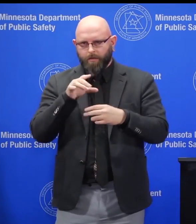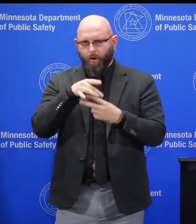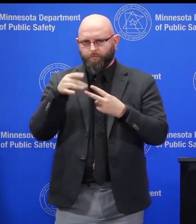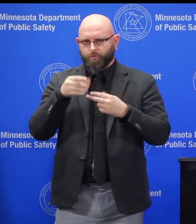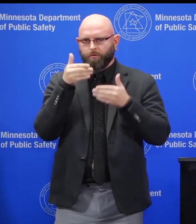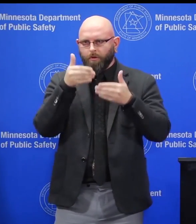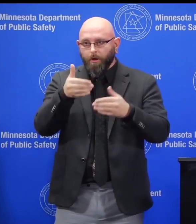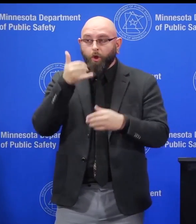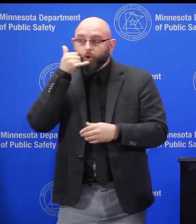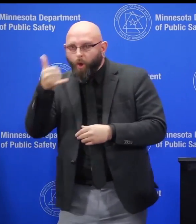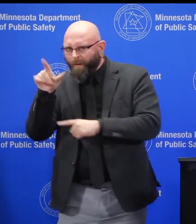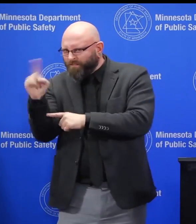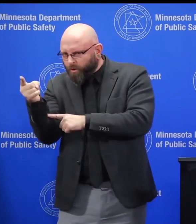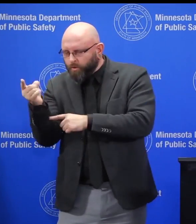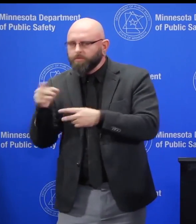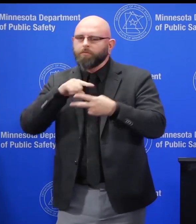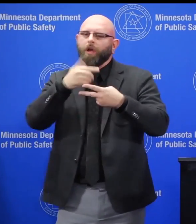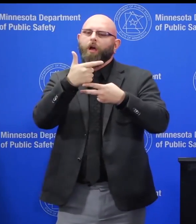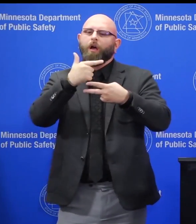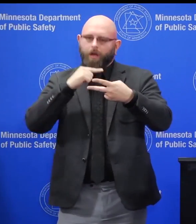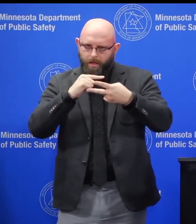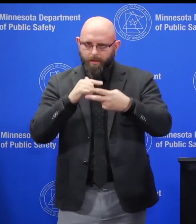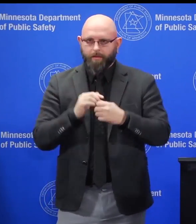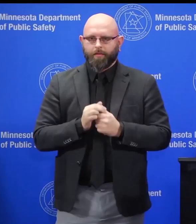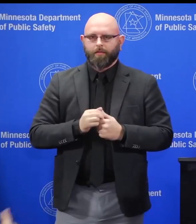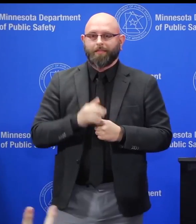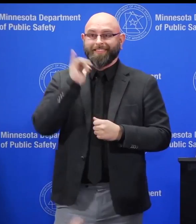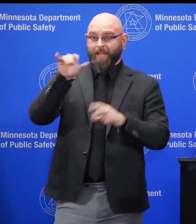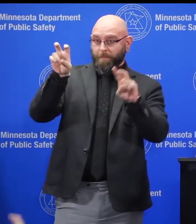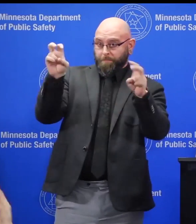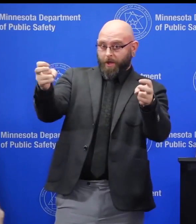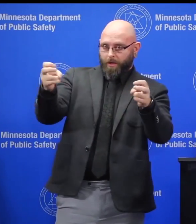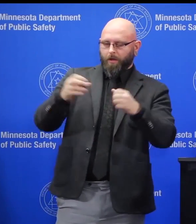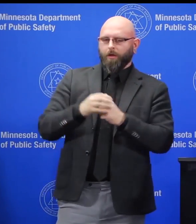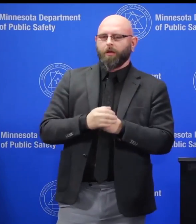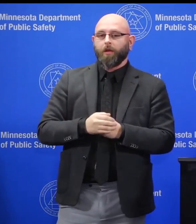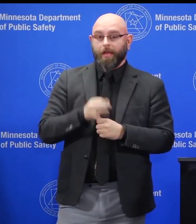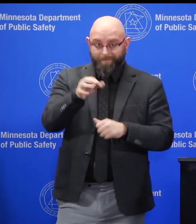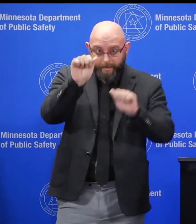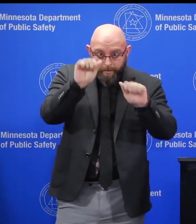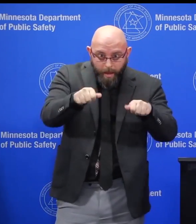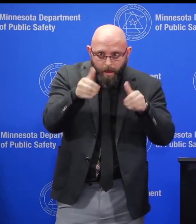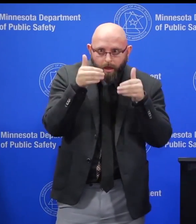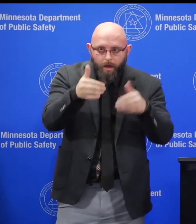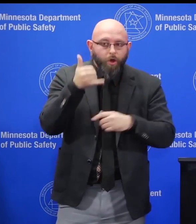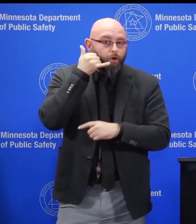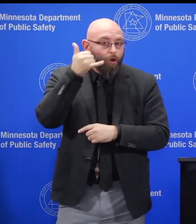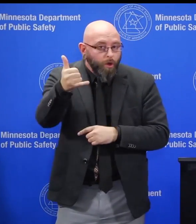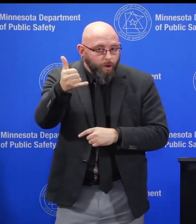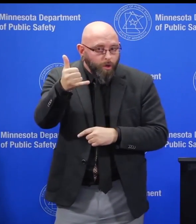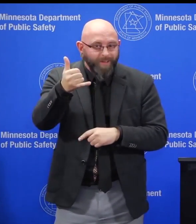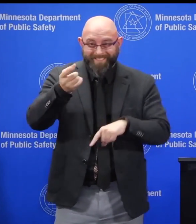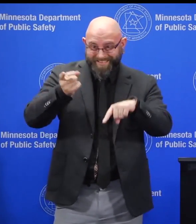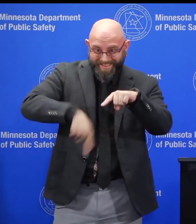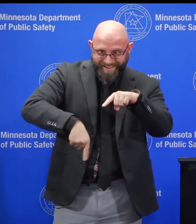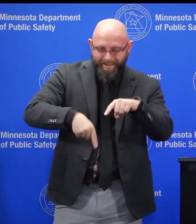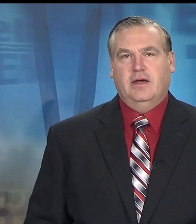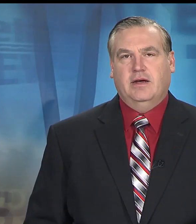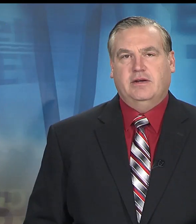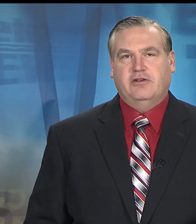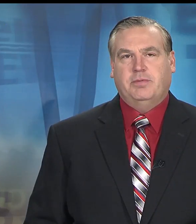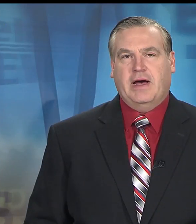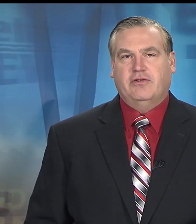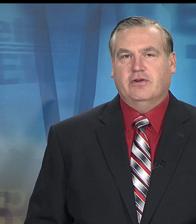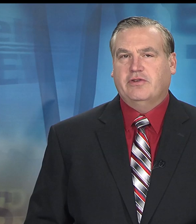-1. The motto everyone should think about is call if you can, text if you can't.